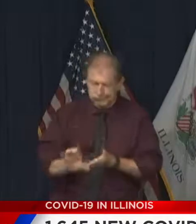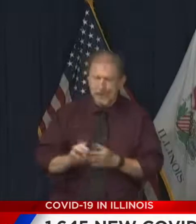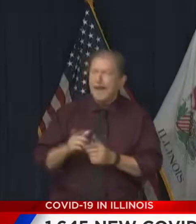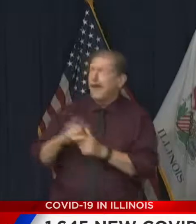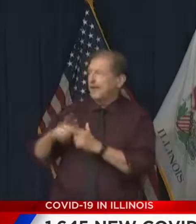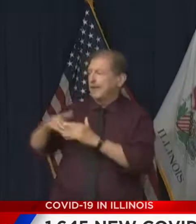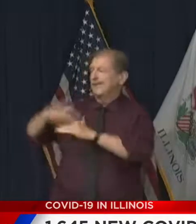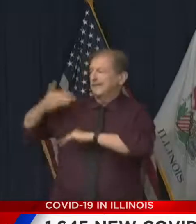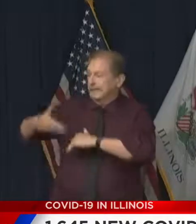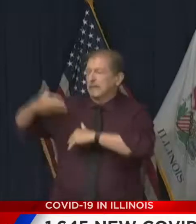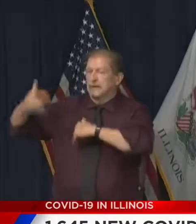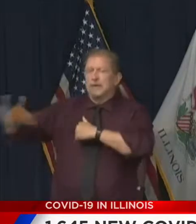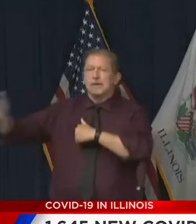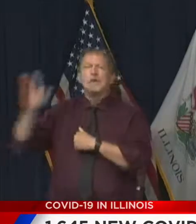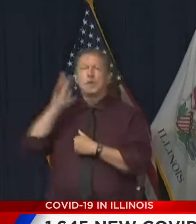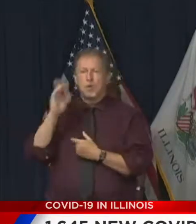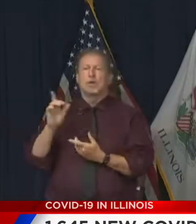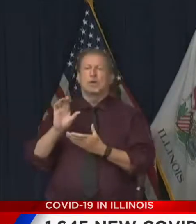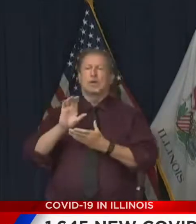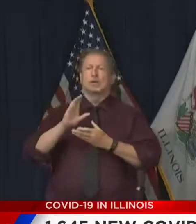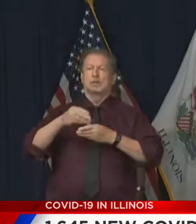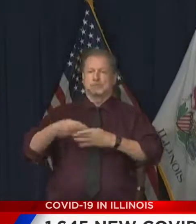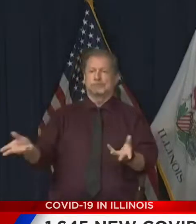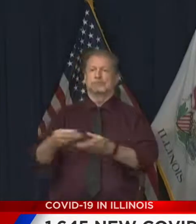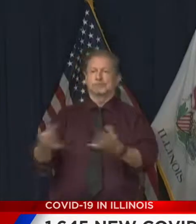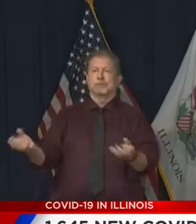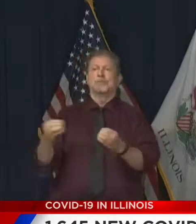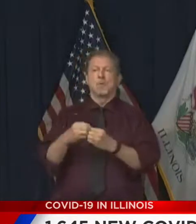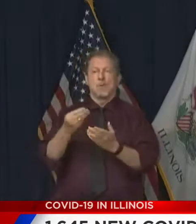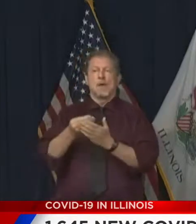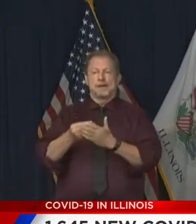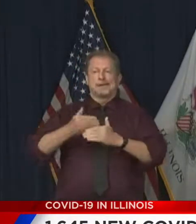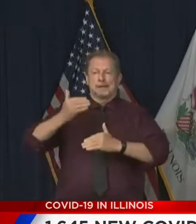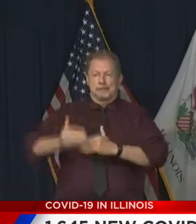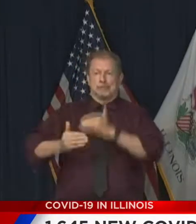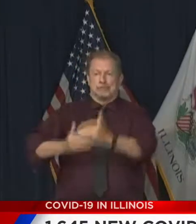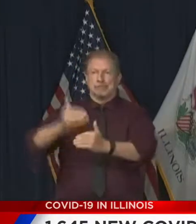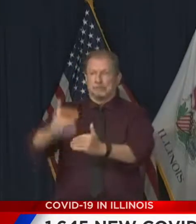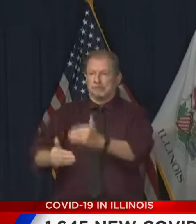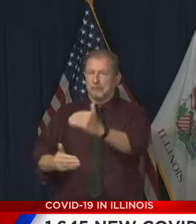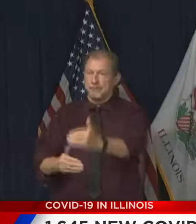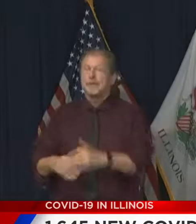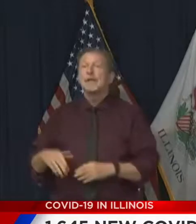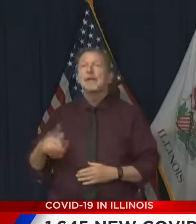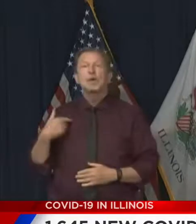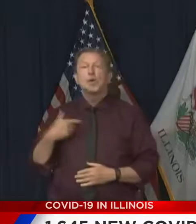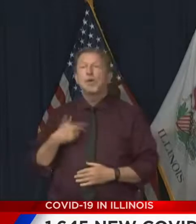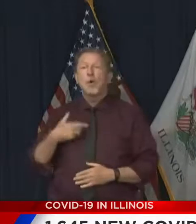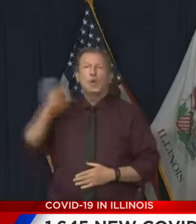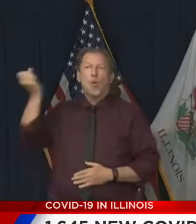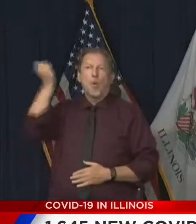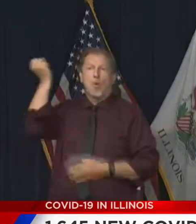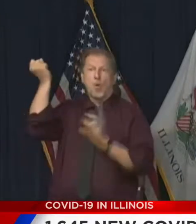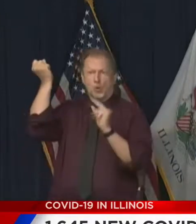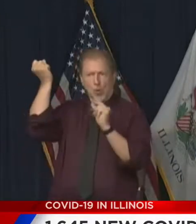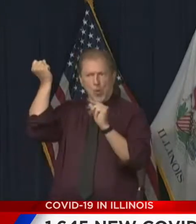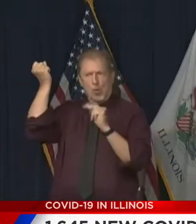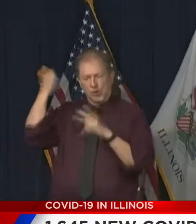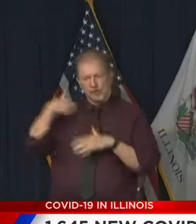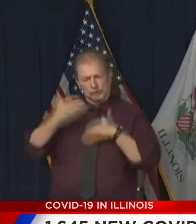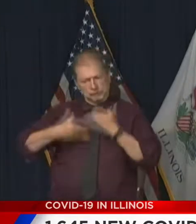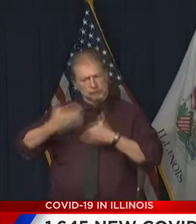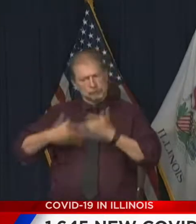other tranches that we'll be announcing and getting the money out to people. It's important for us to move as quickly as we can but also responsibly